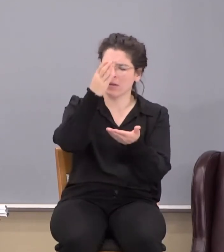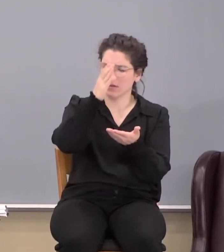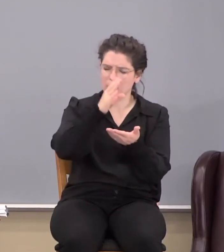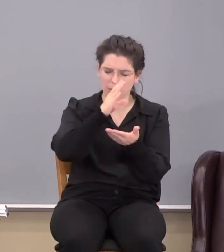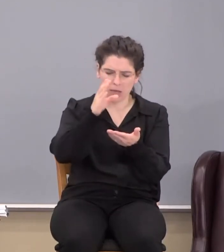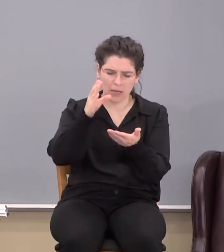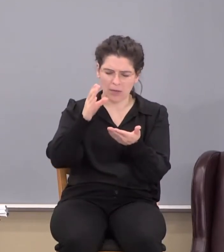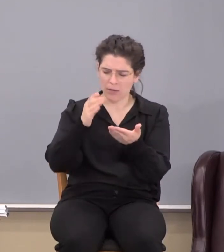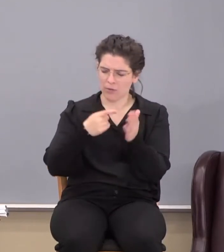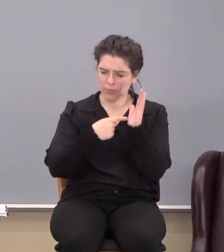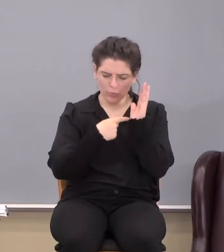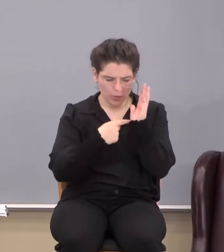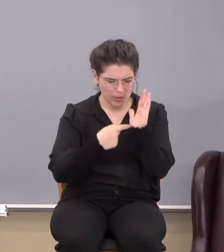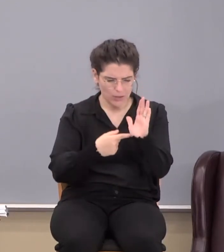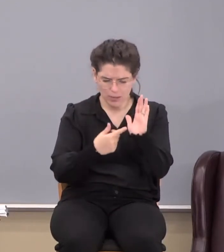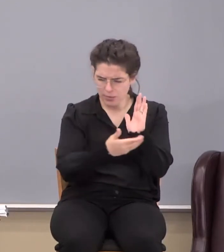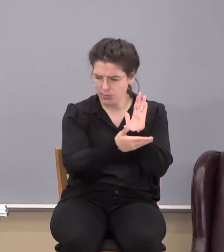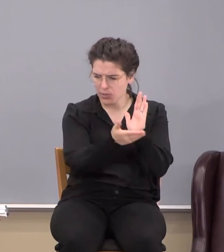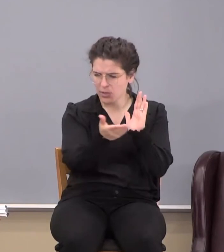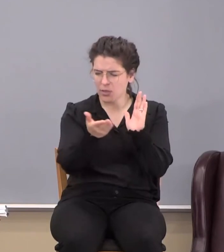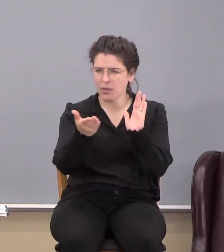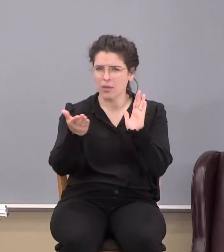on display